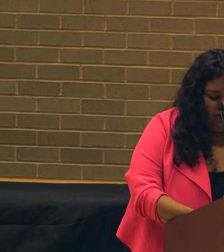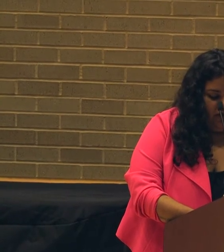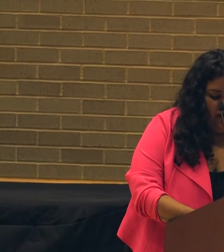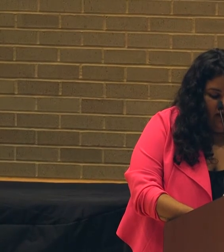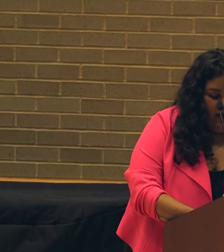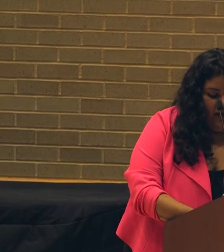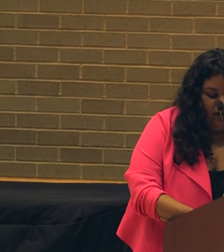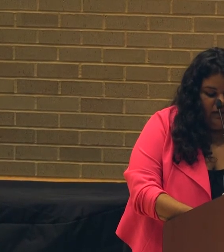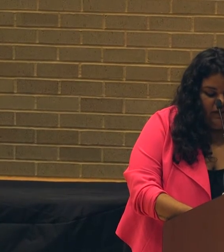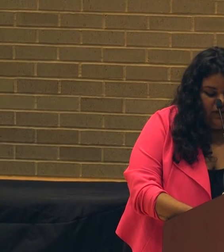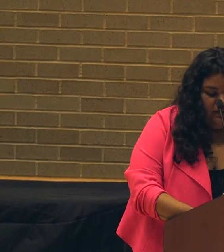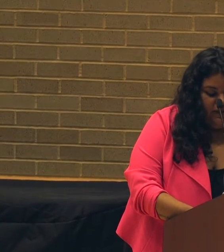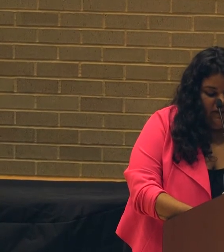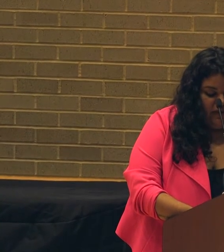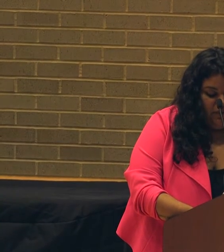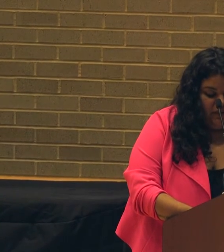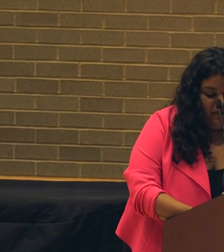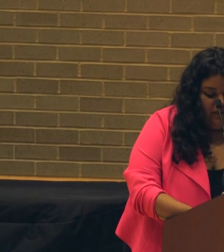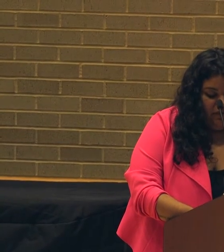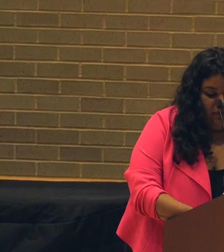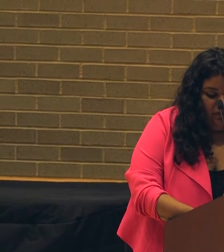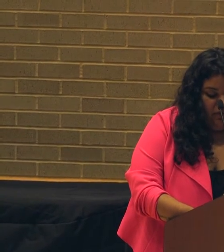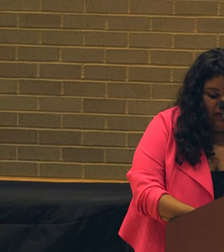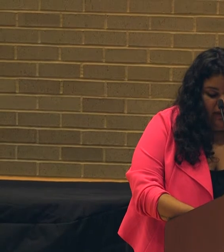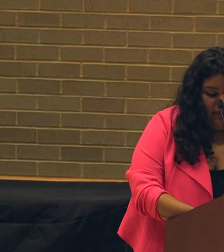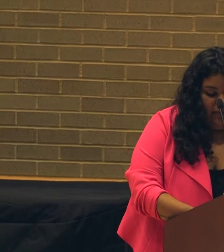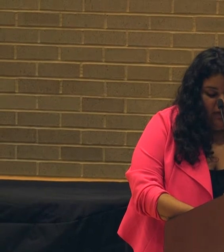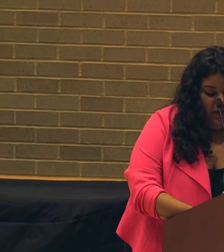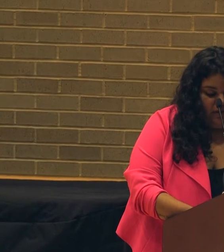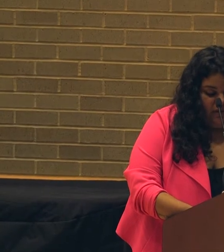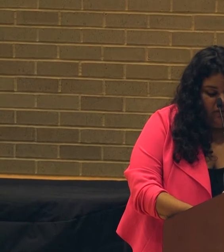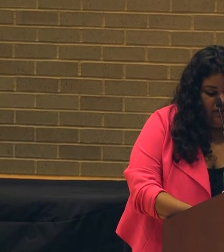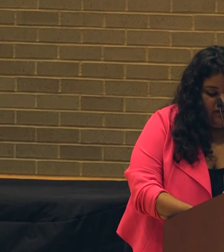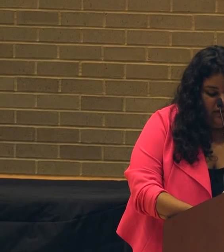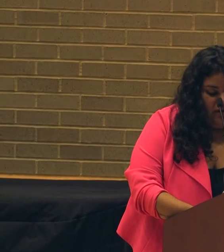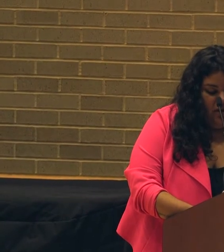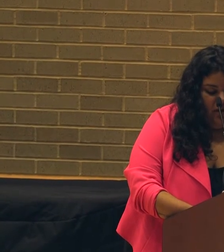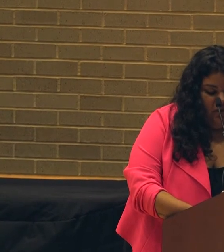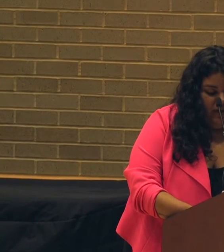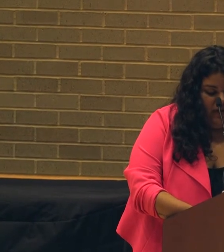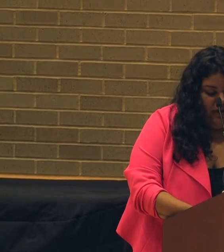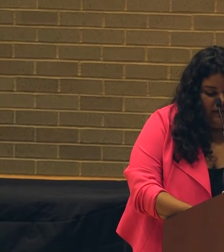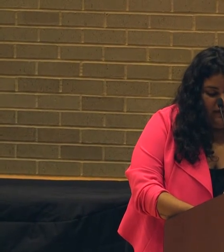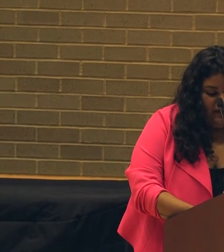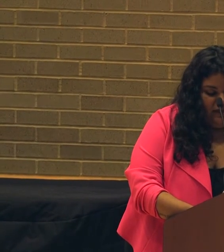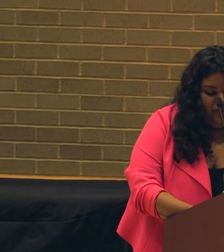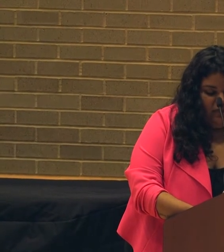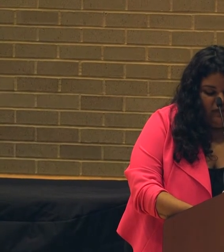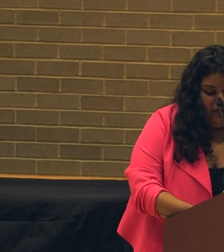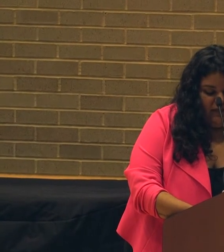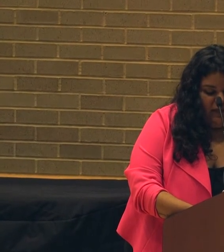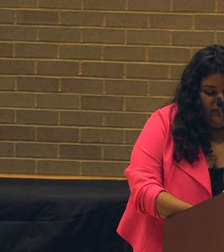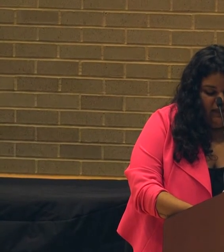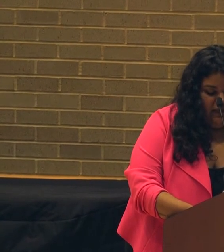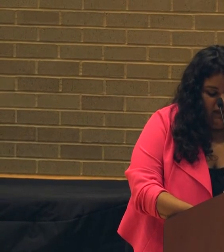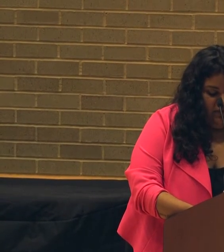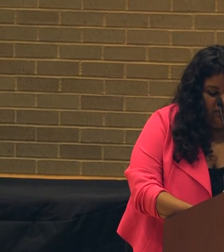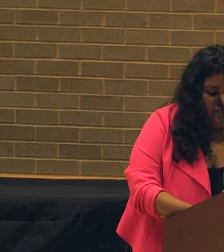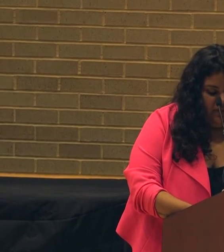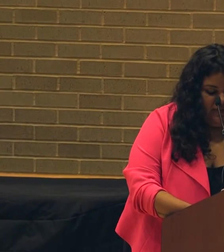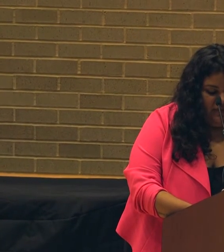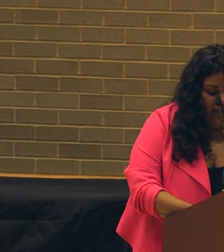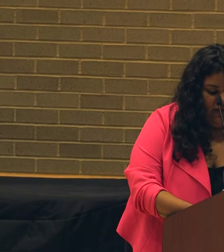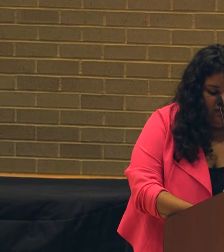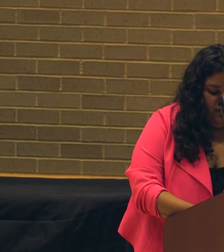arts administrator. He currently serves as the vice president of programming at the Maui Arts and Culture Center, where he curates dozens of music, dance, and